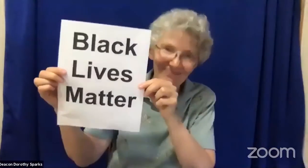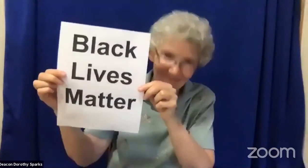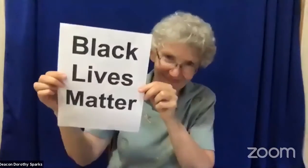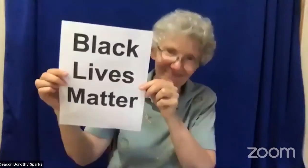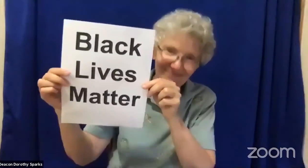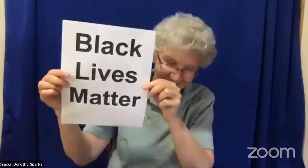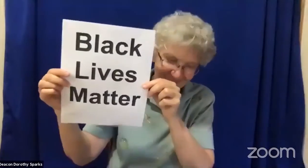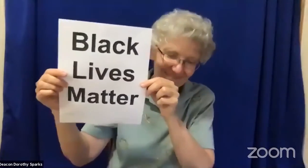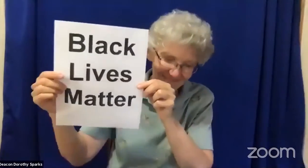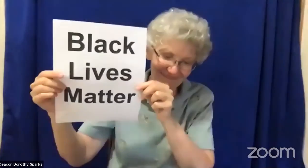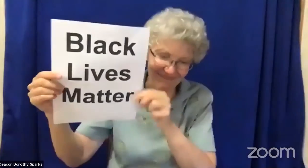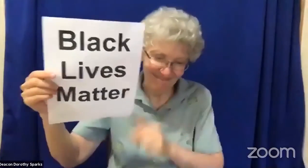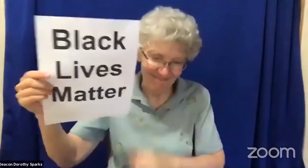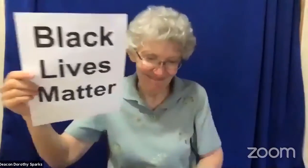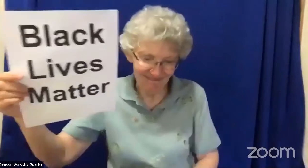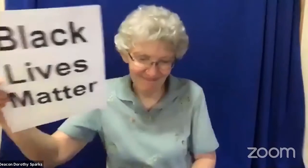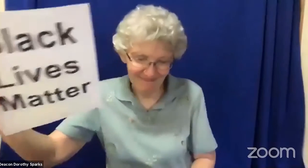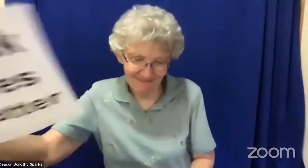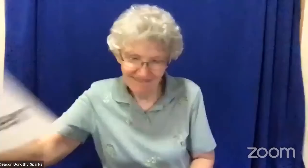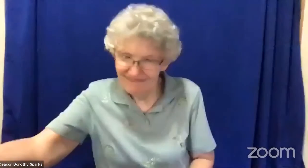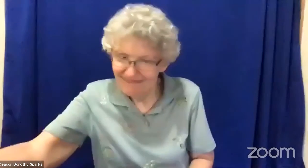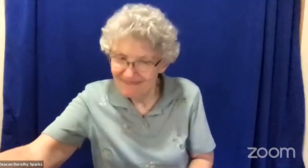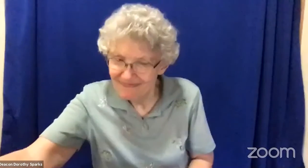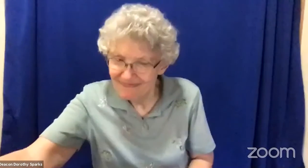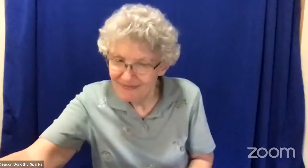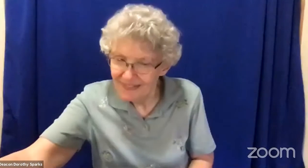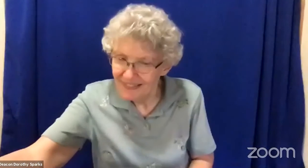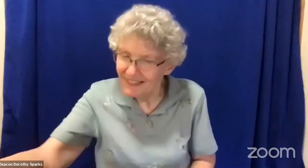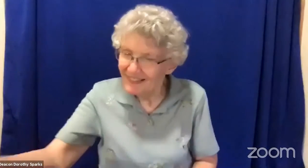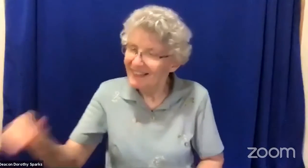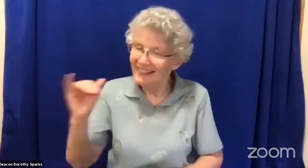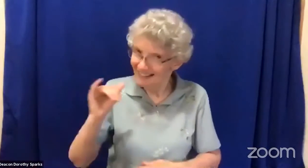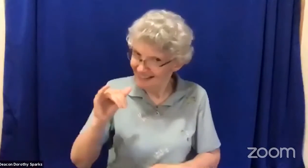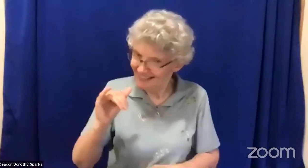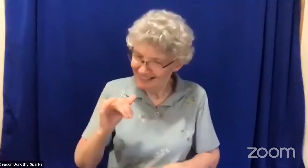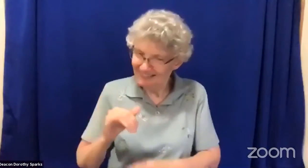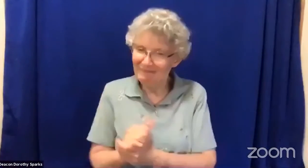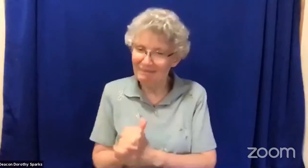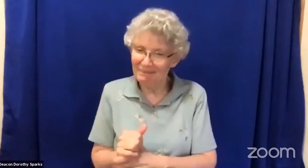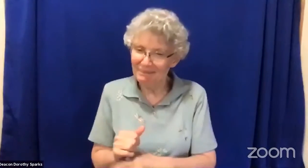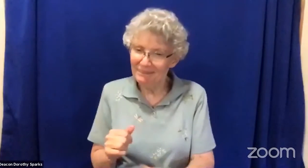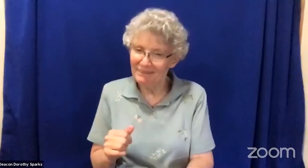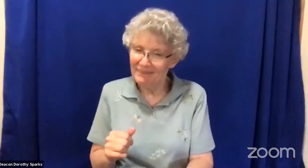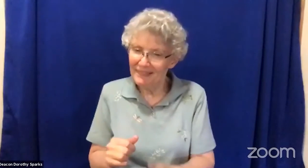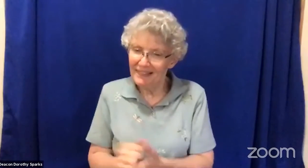And we need to realize and truly take seriously that black lives do matter.